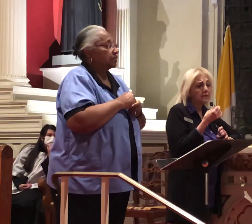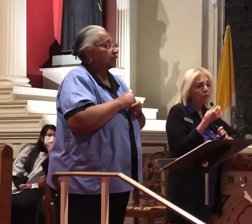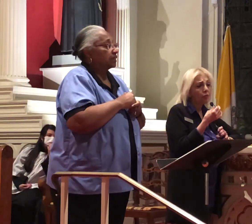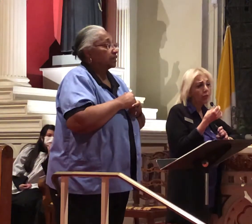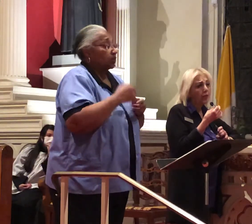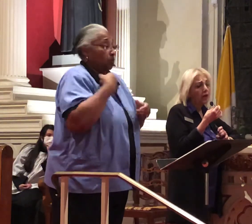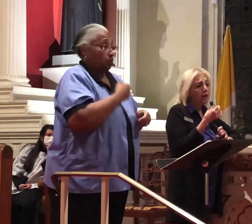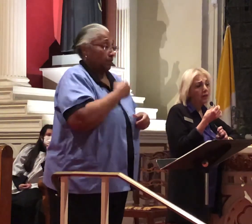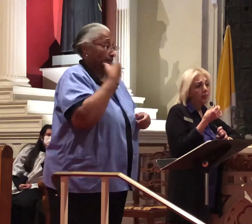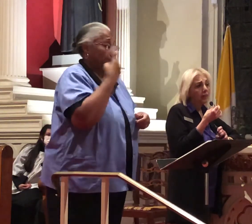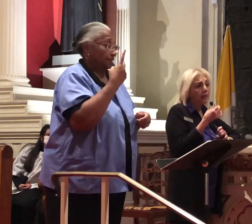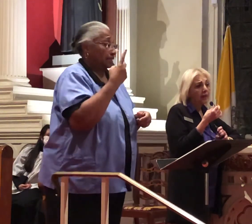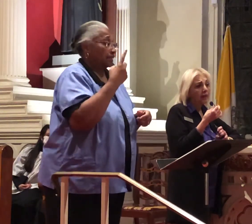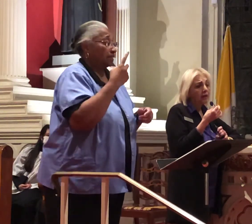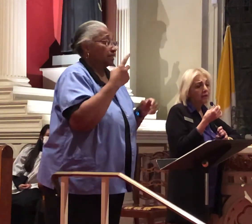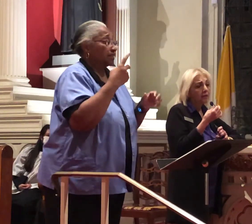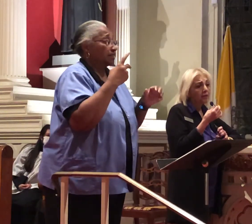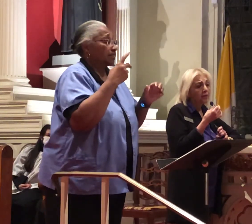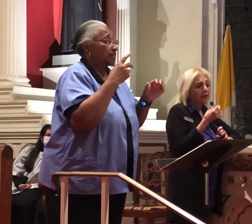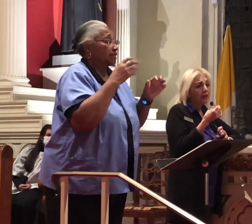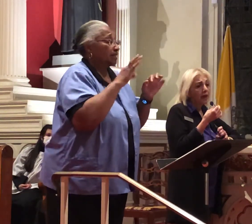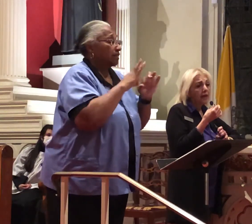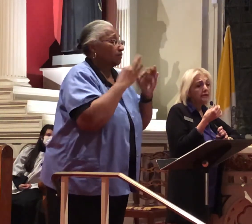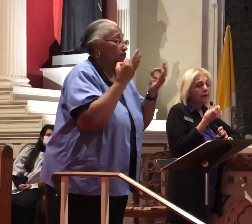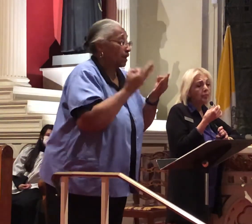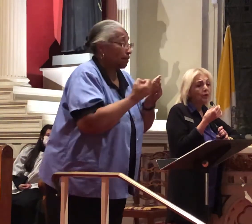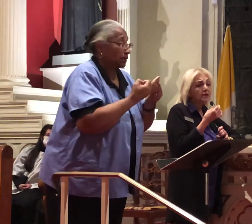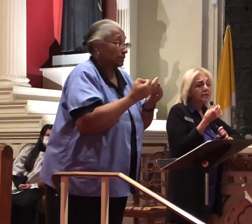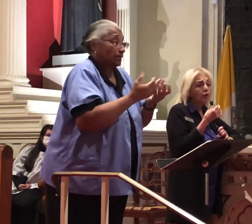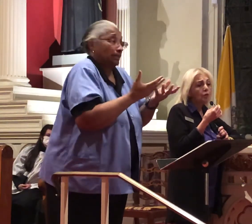being placed at the risk of instant death